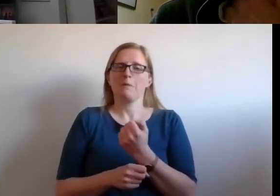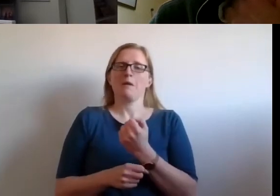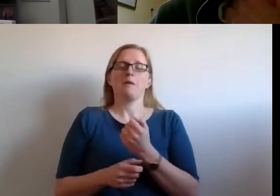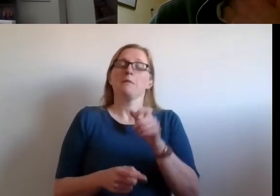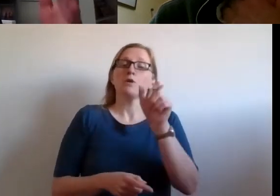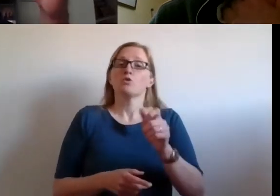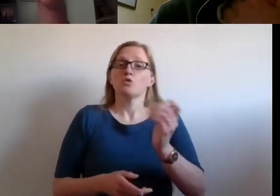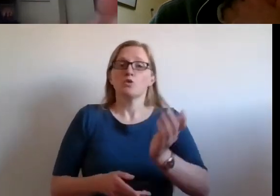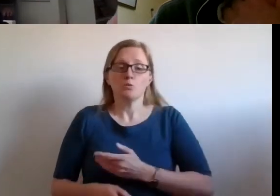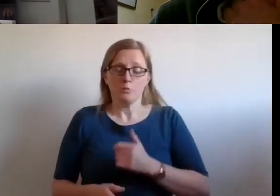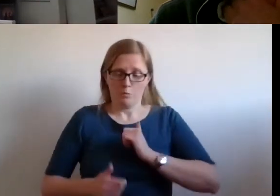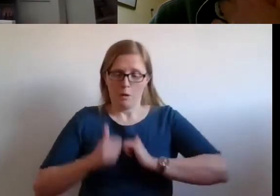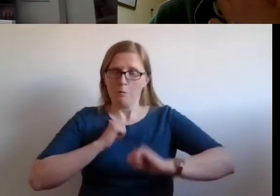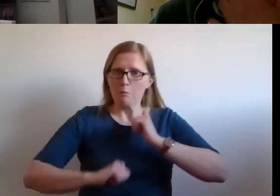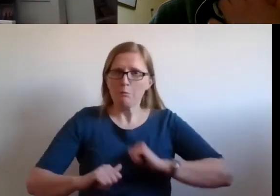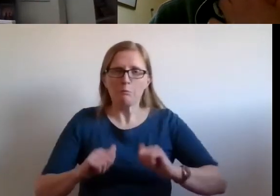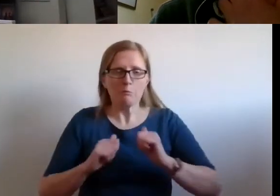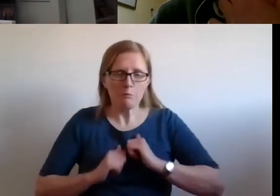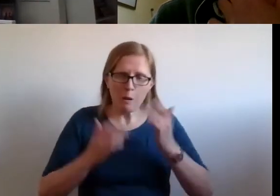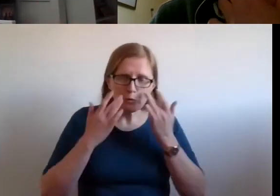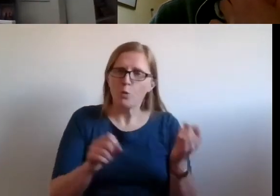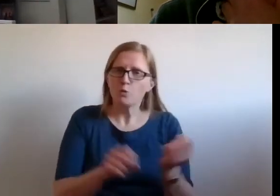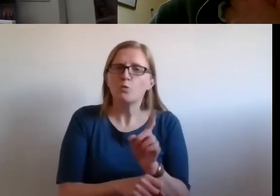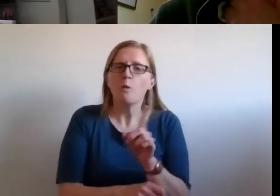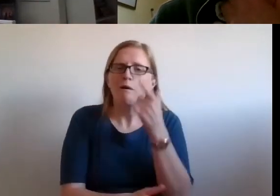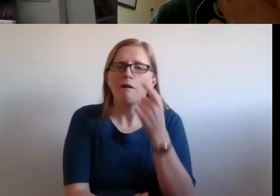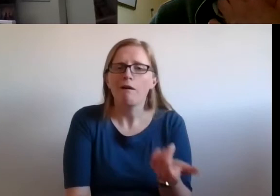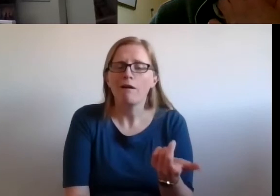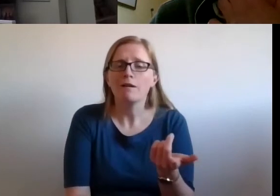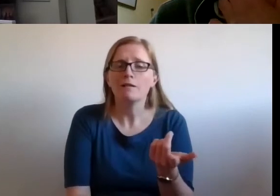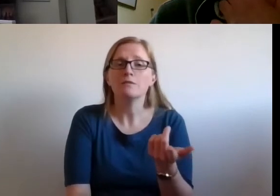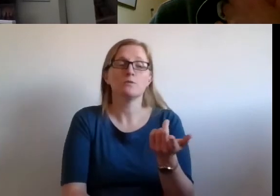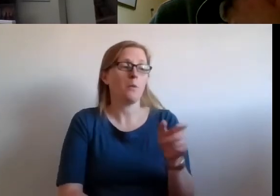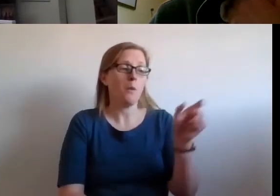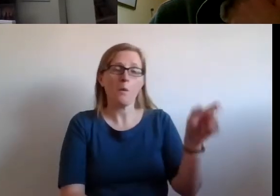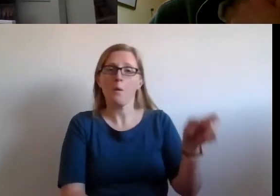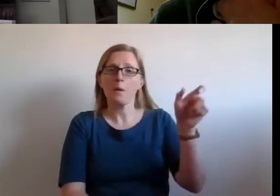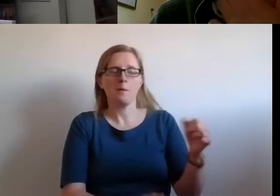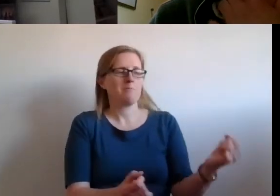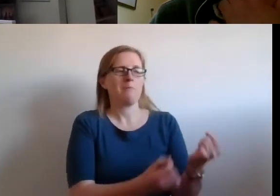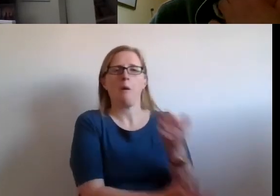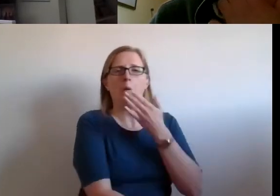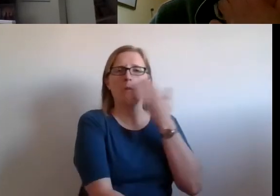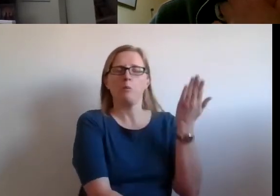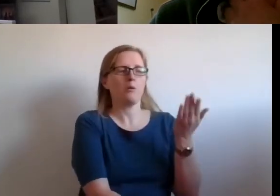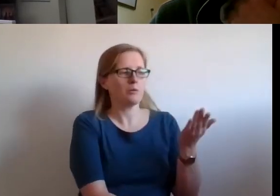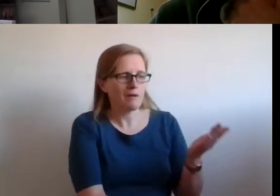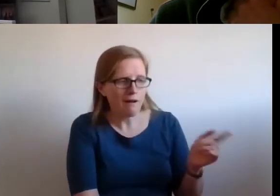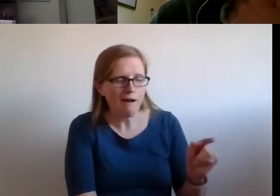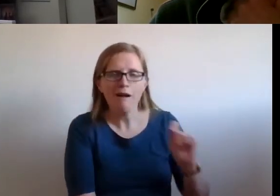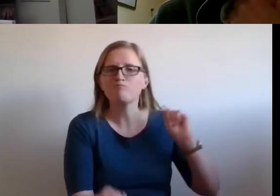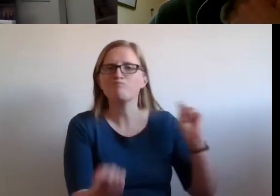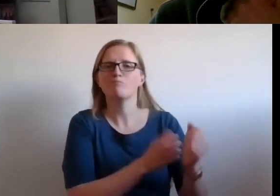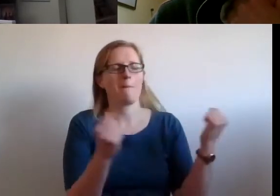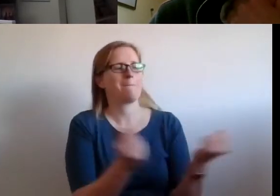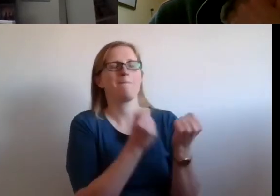they can transfer from those in power to those disempowered. But you also have to be very humble and